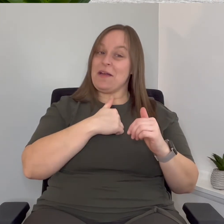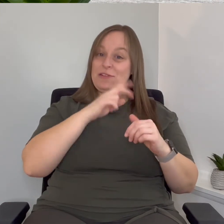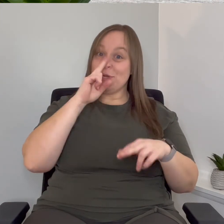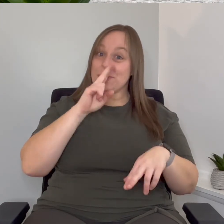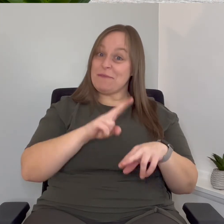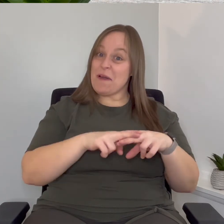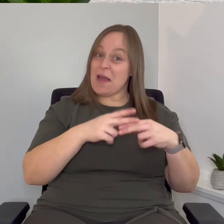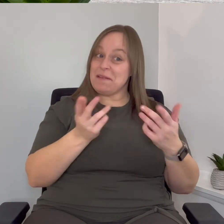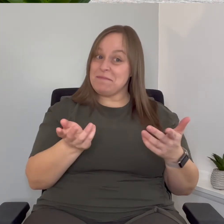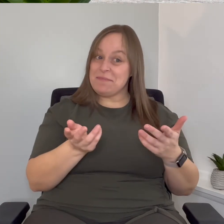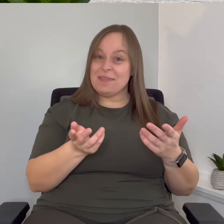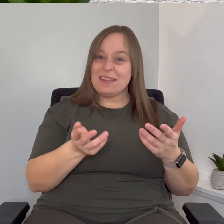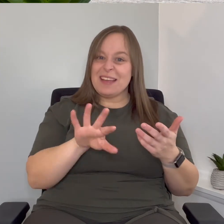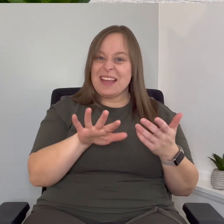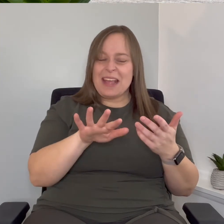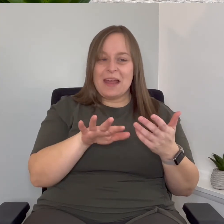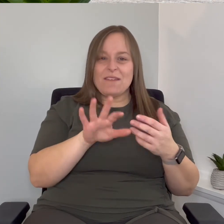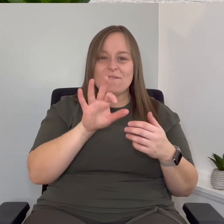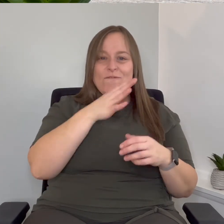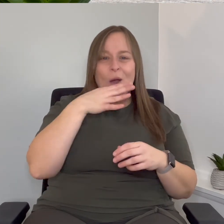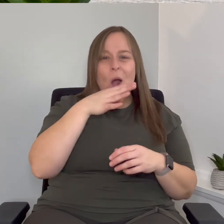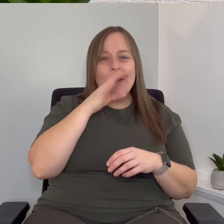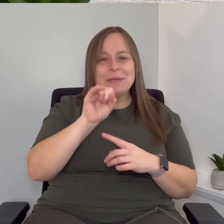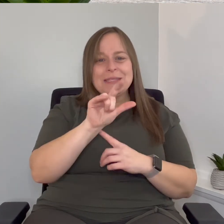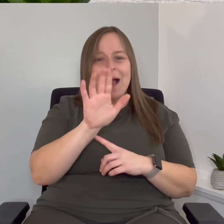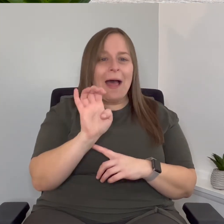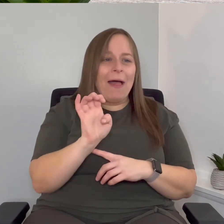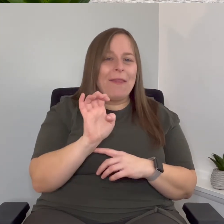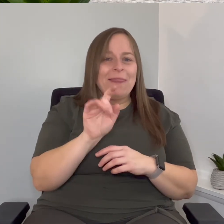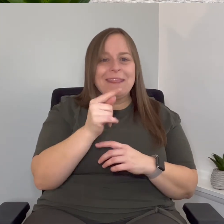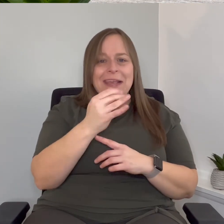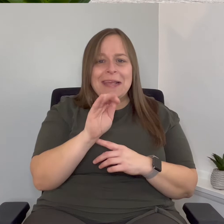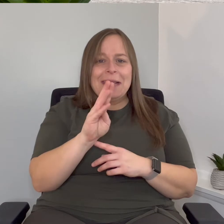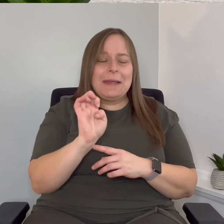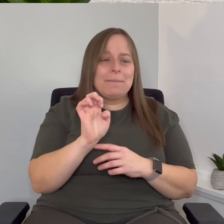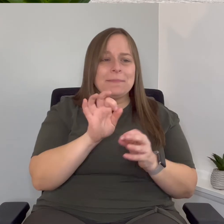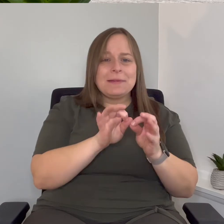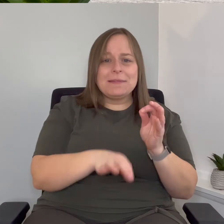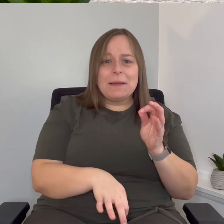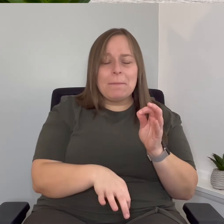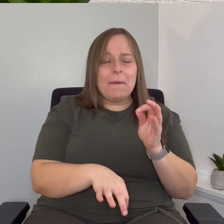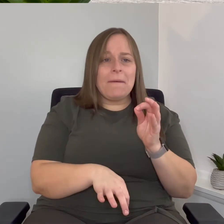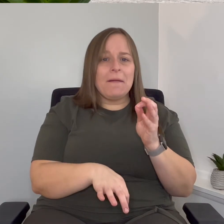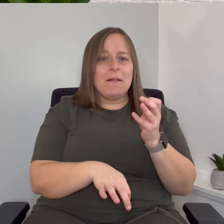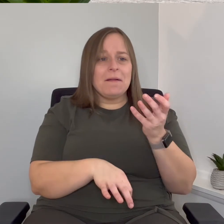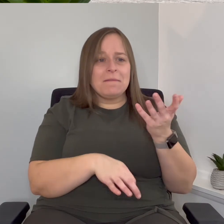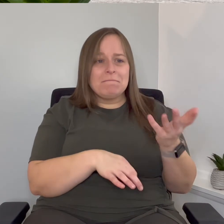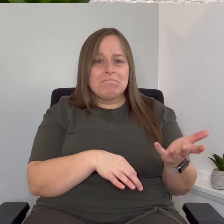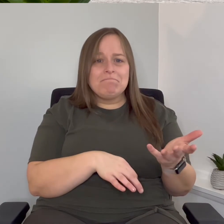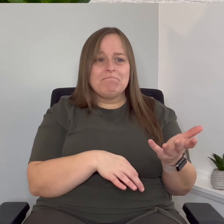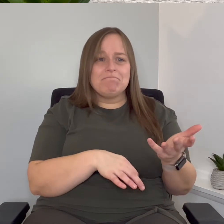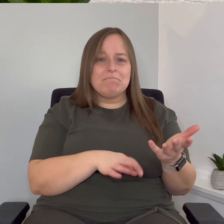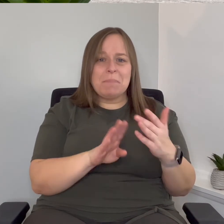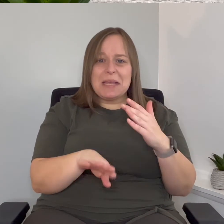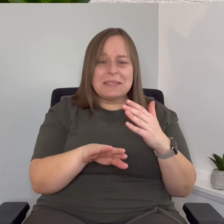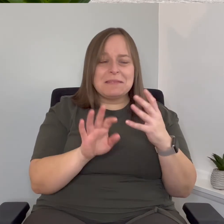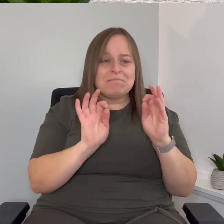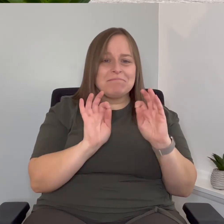and it's kind of a farm style theme that we're going for just simple and basic